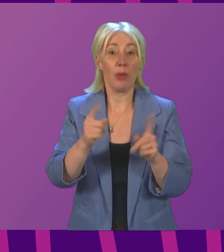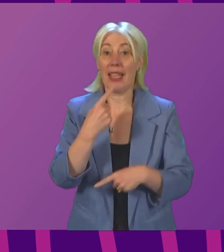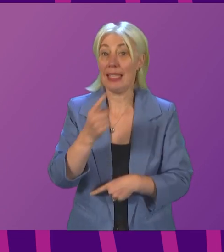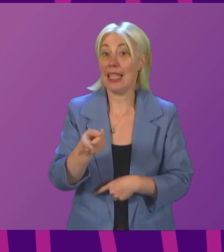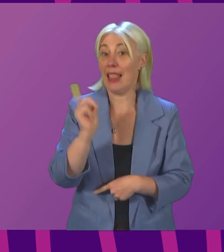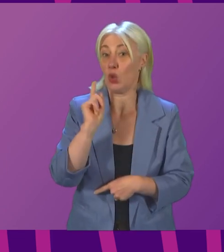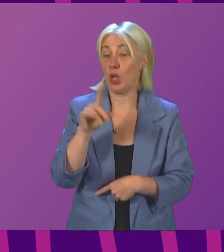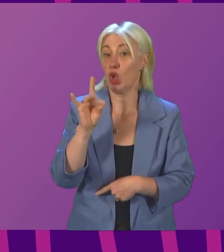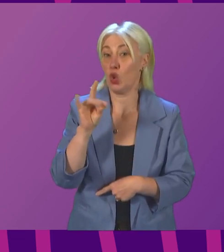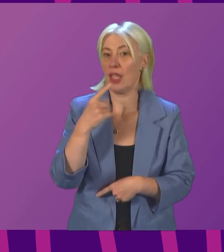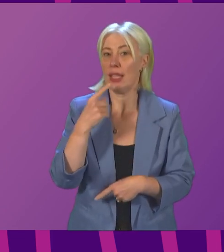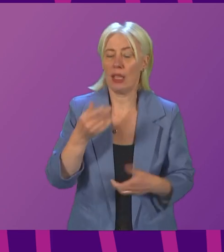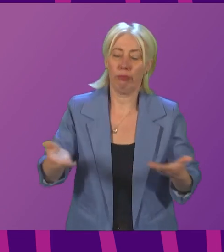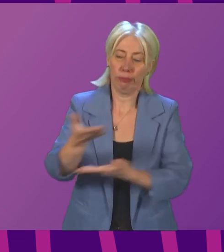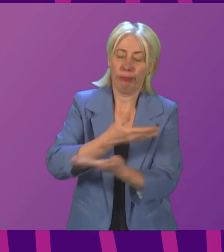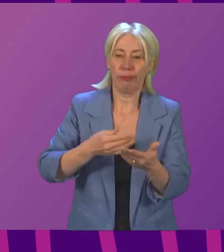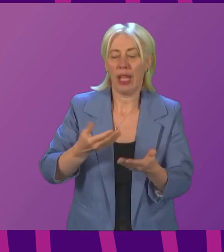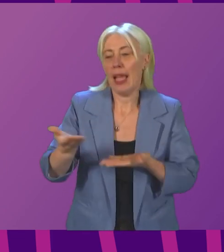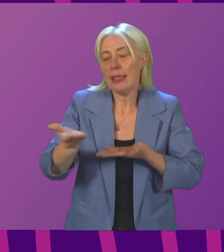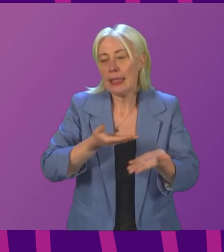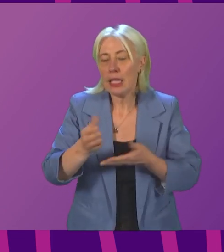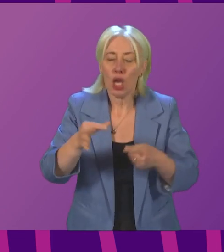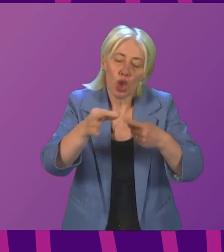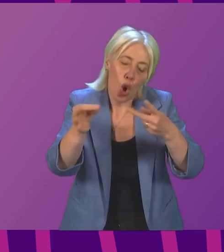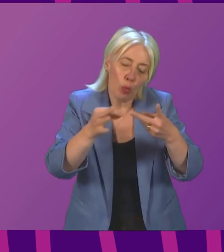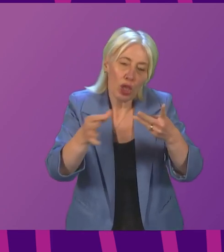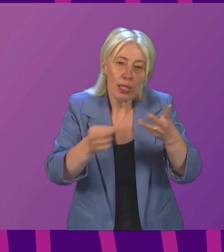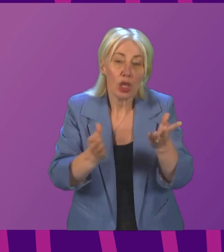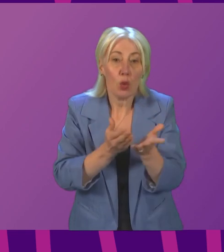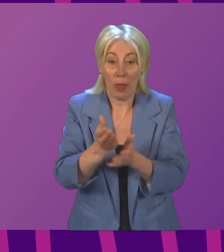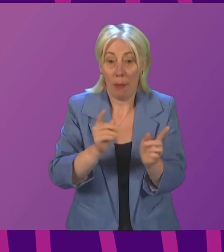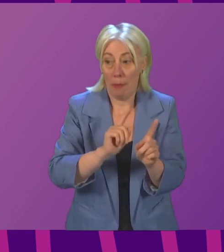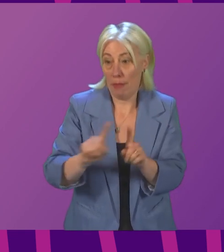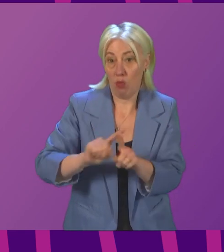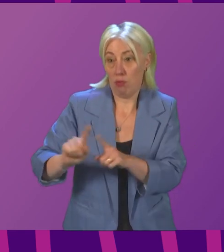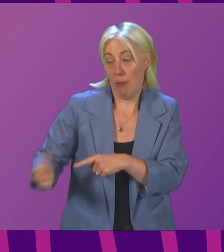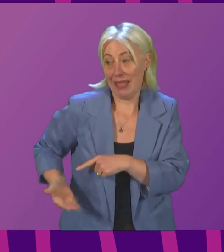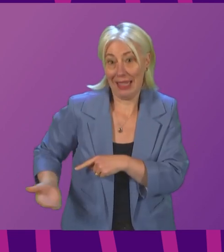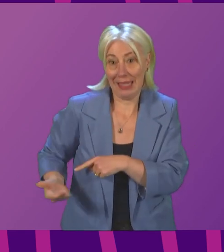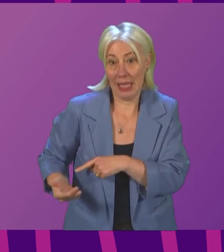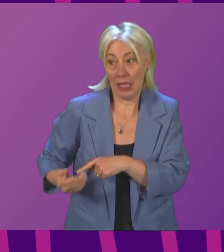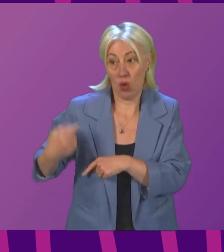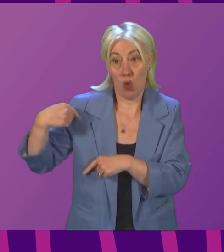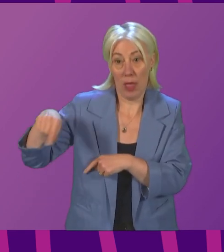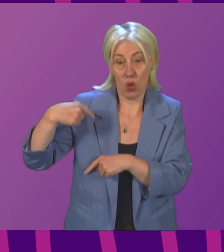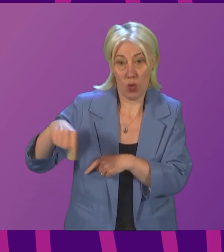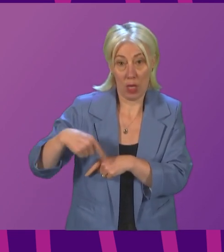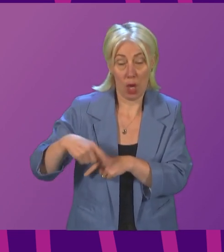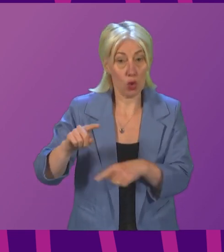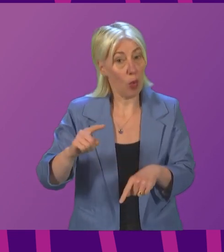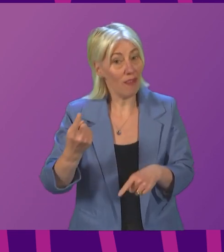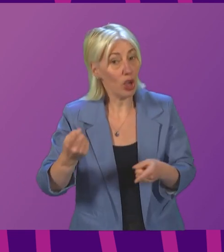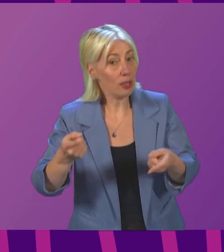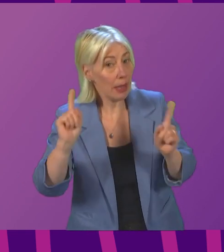would discuss options with businesses over the course of this week. Can the First Minister give a clear